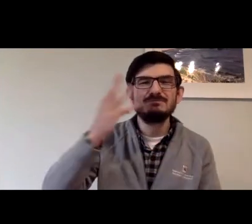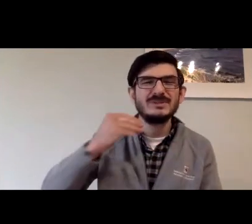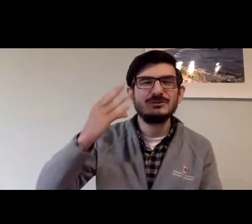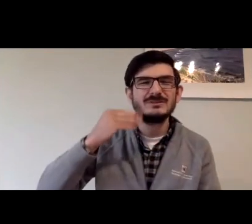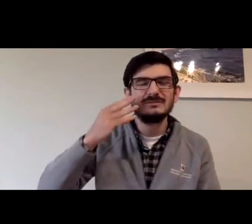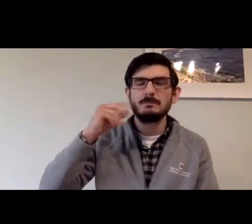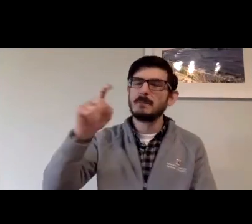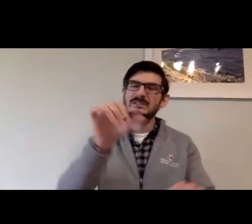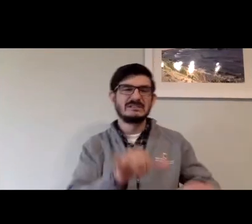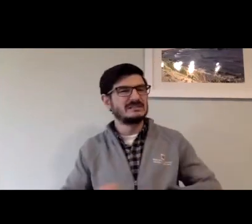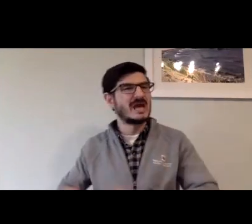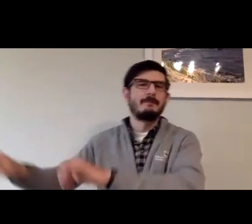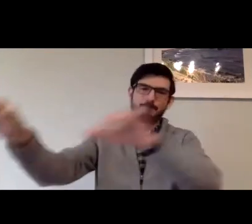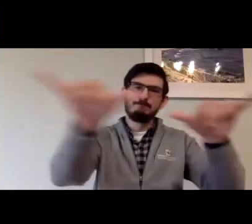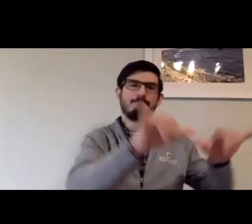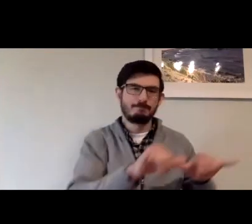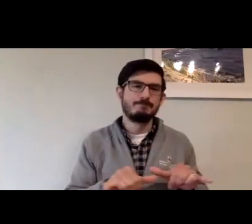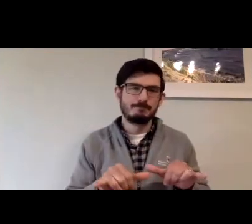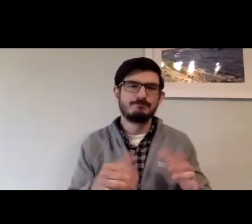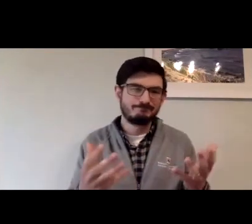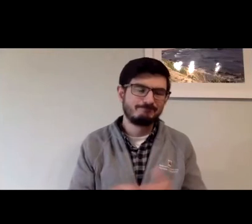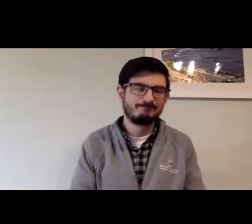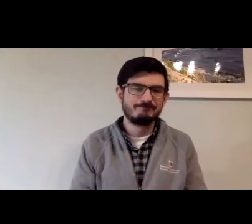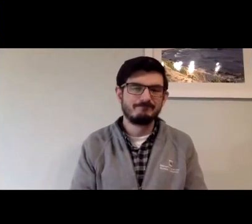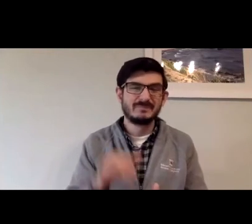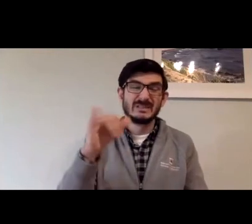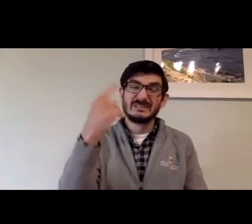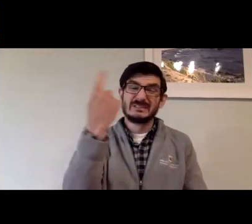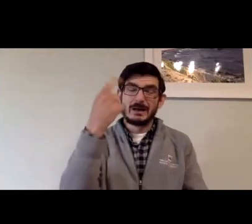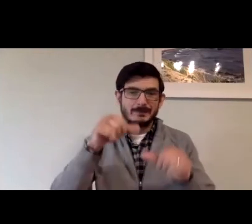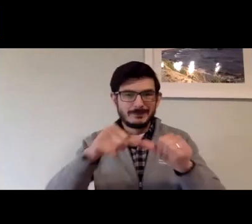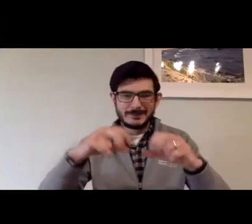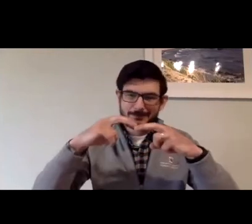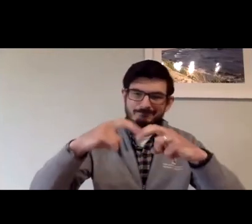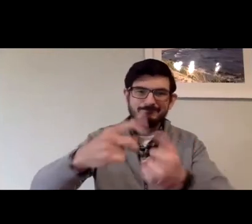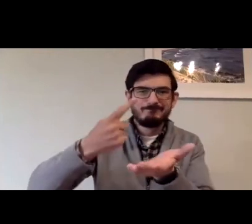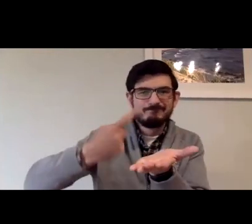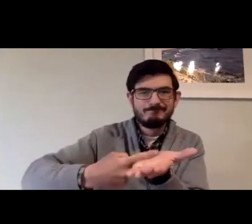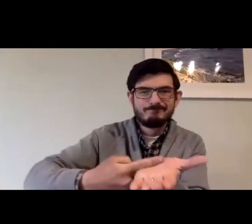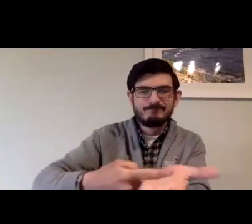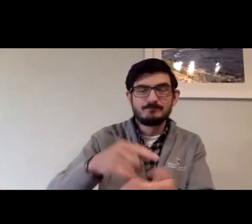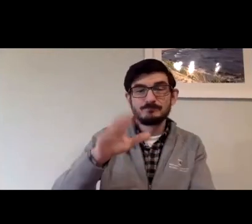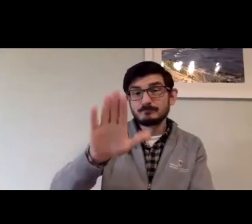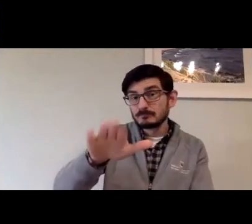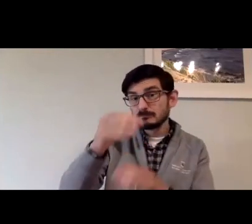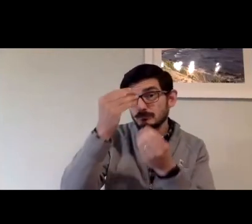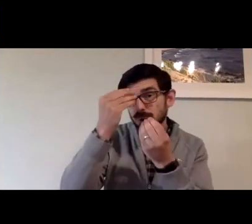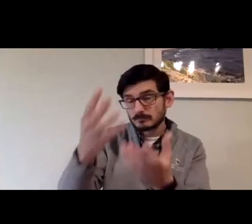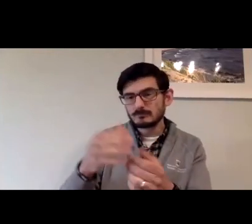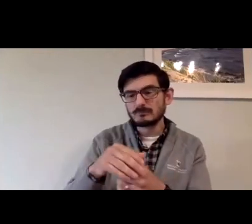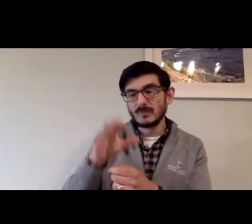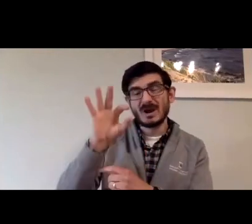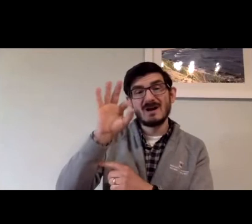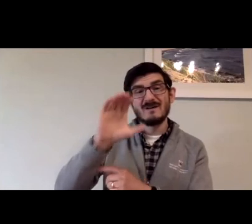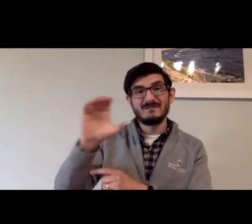RTT call. So we've talked about our experience and the fact that it has to be more uniform. That is one example that we need to kind of